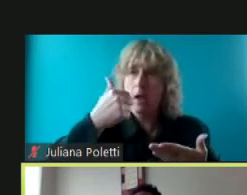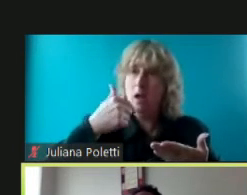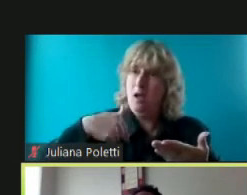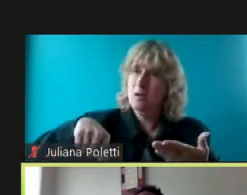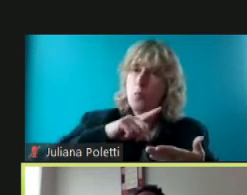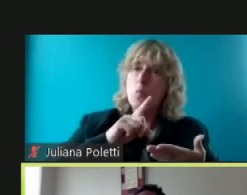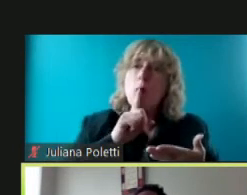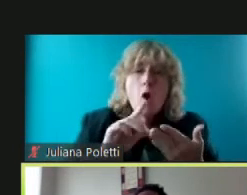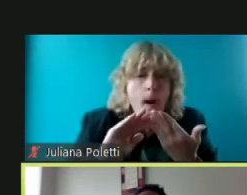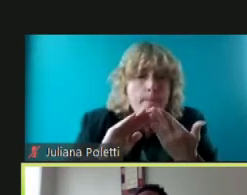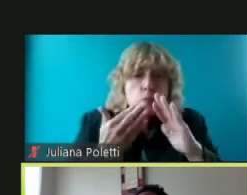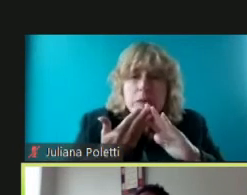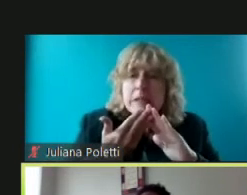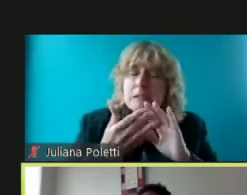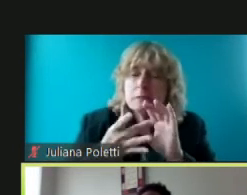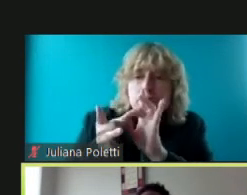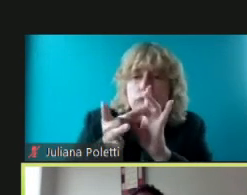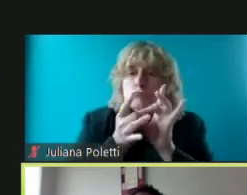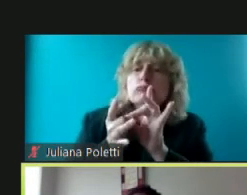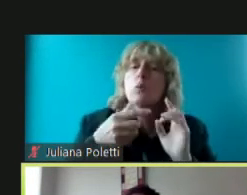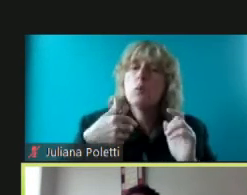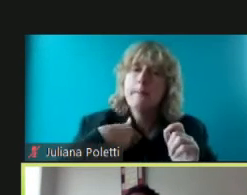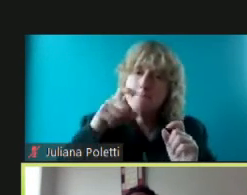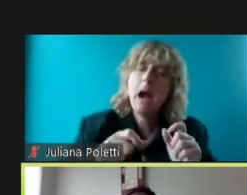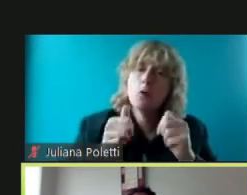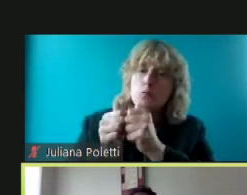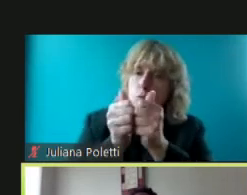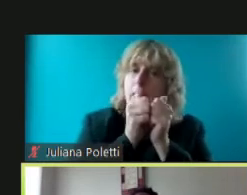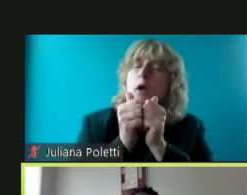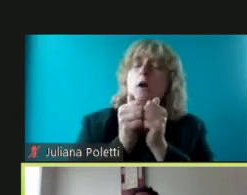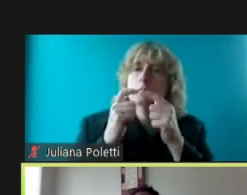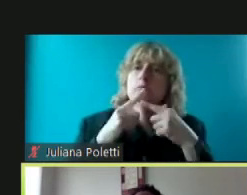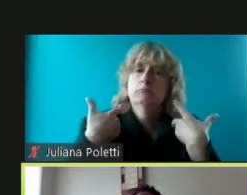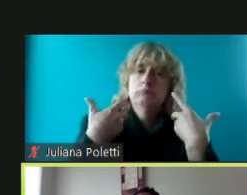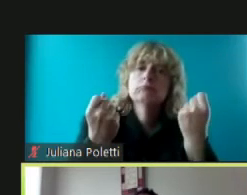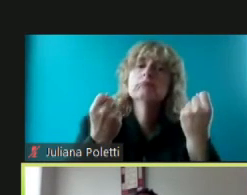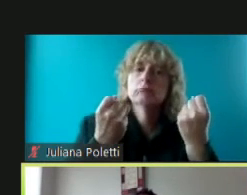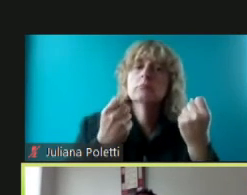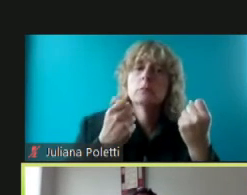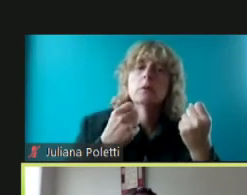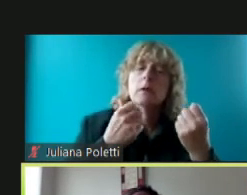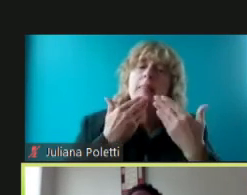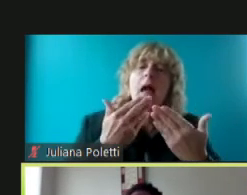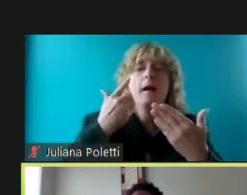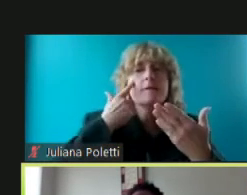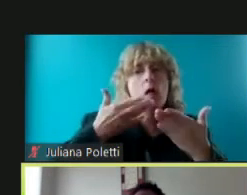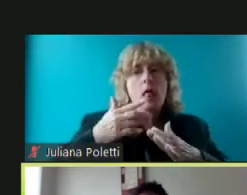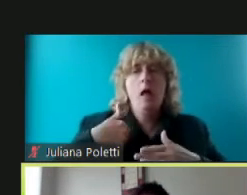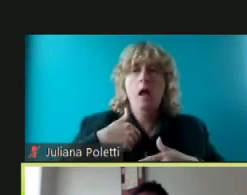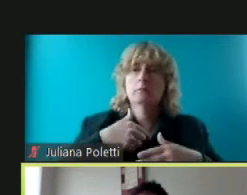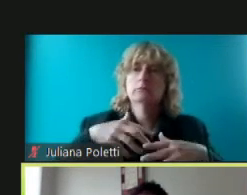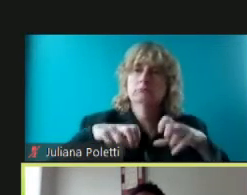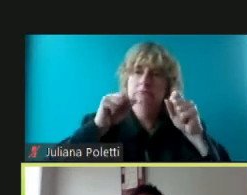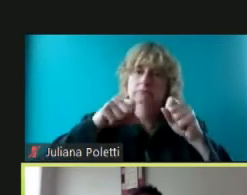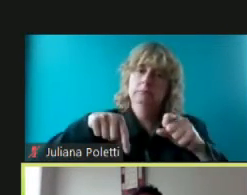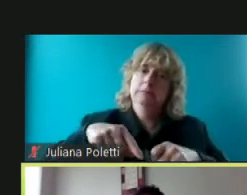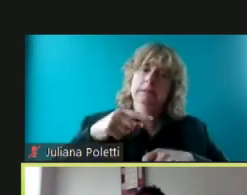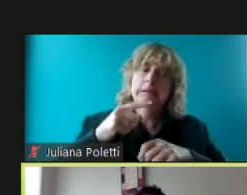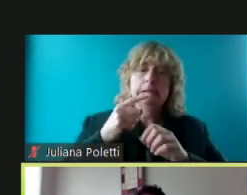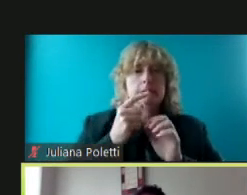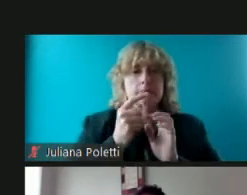today and i thank you for allowing us to have this time to give this information because we have to work together as a team